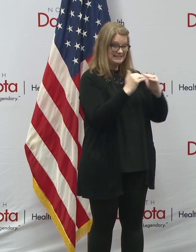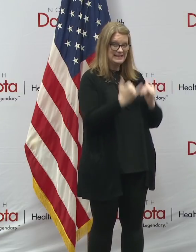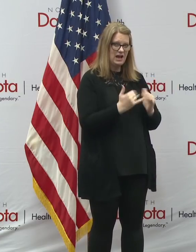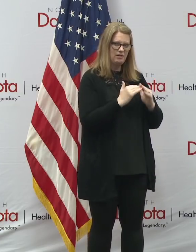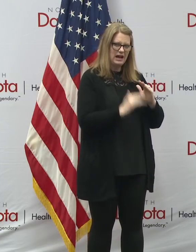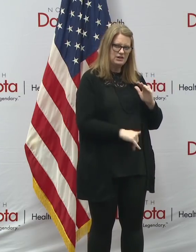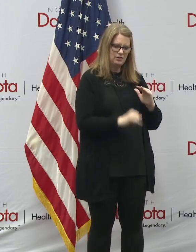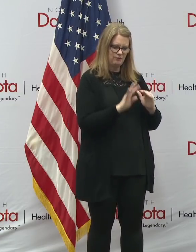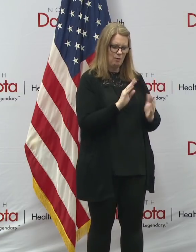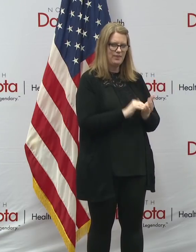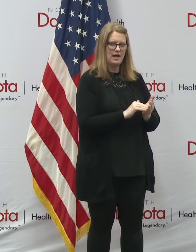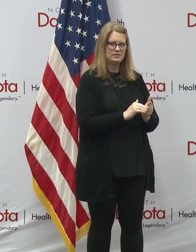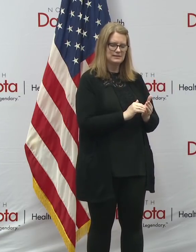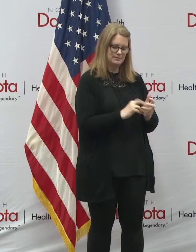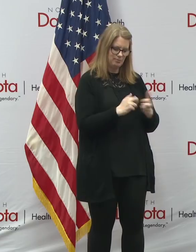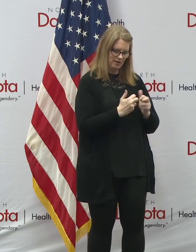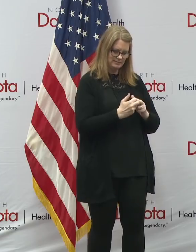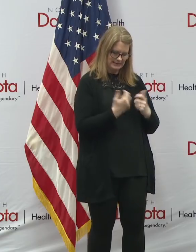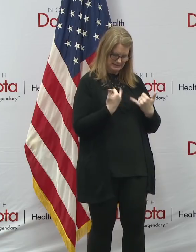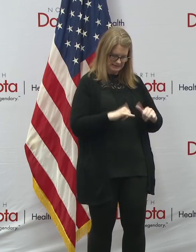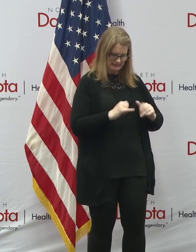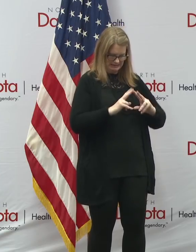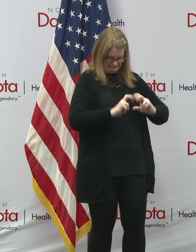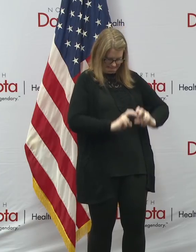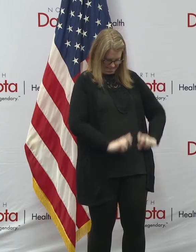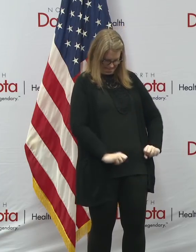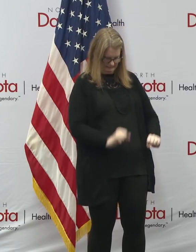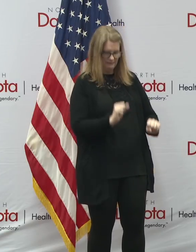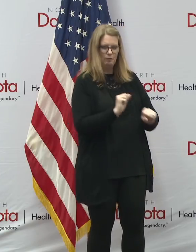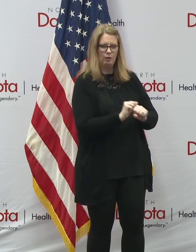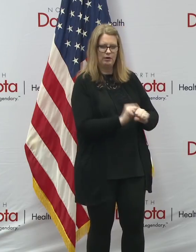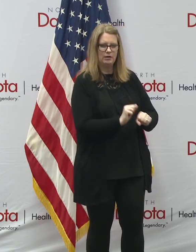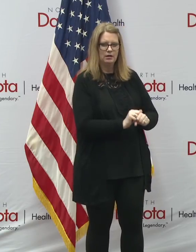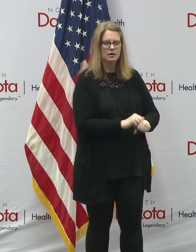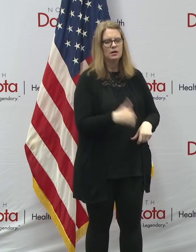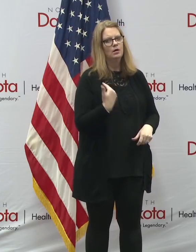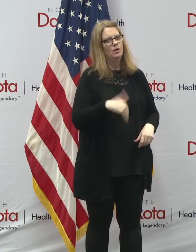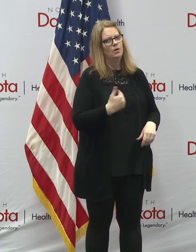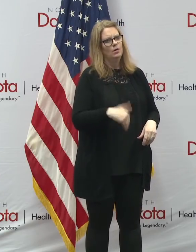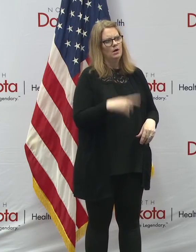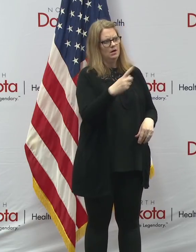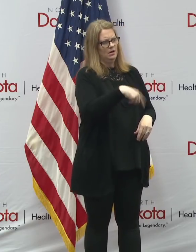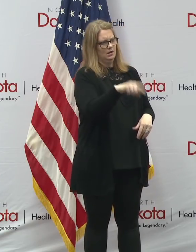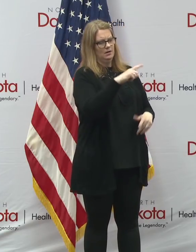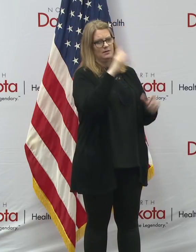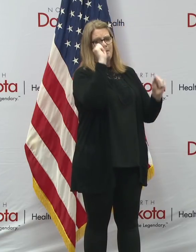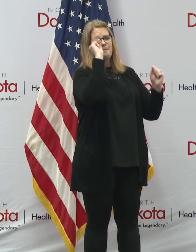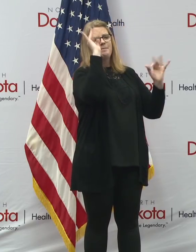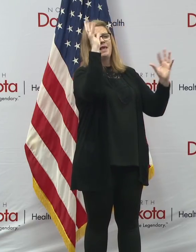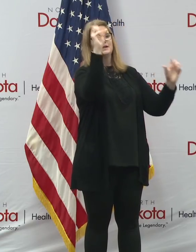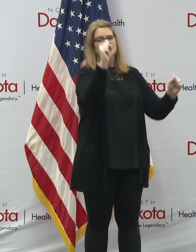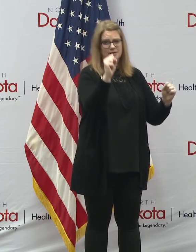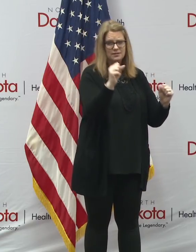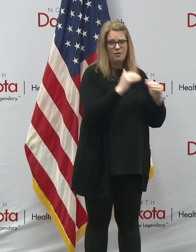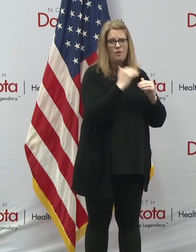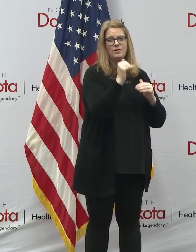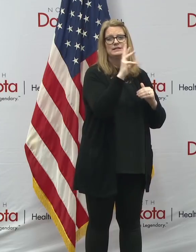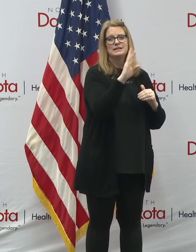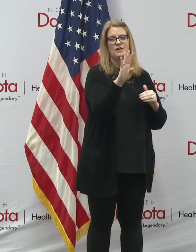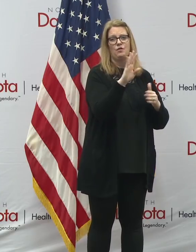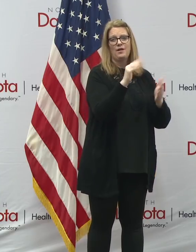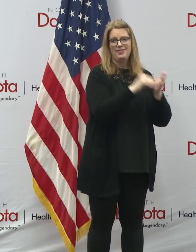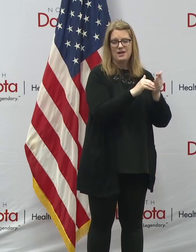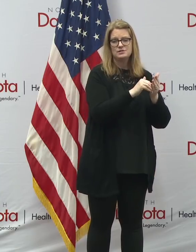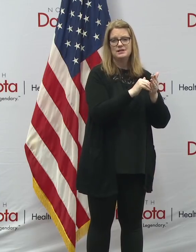,000. But again, thank you for the hard work that everybody is doing over there. It's really been amazing. They've processed over 64,000